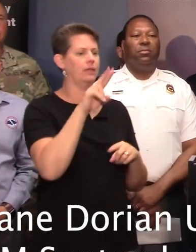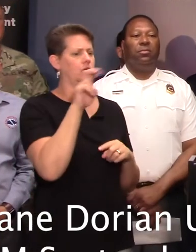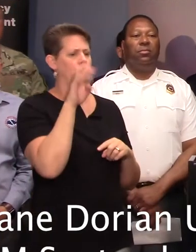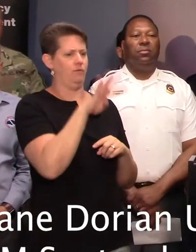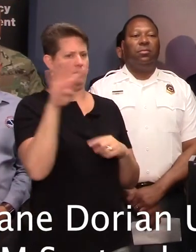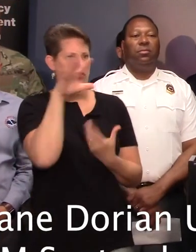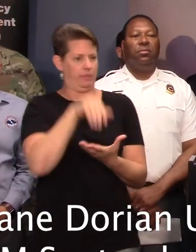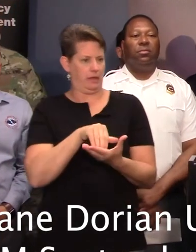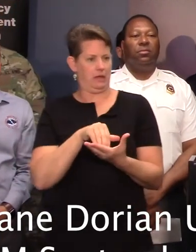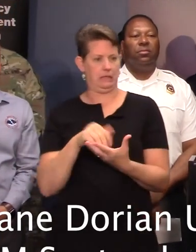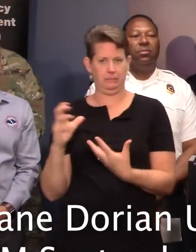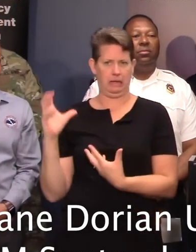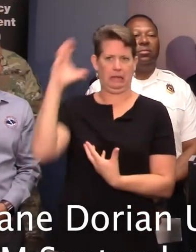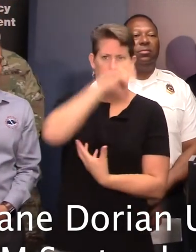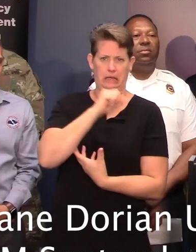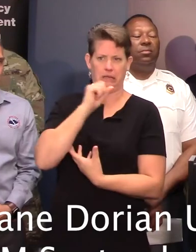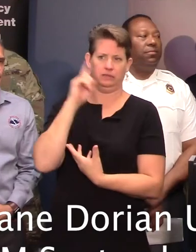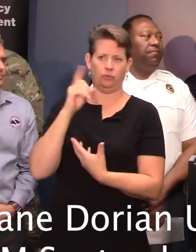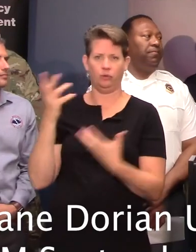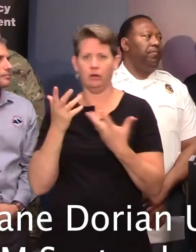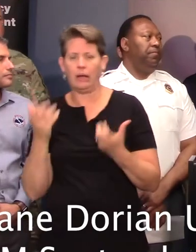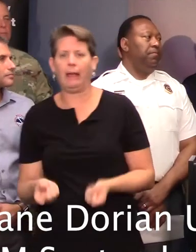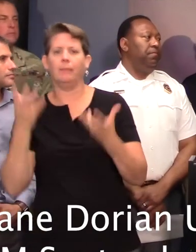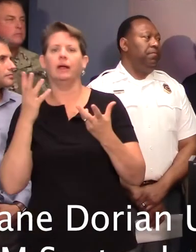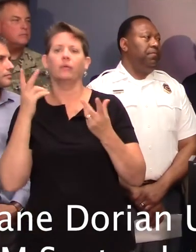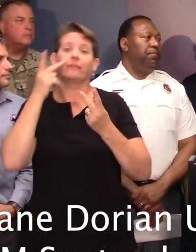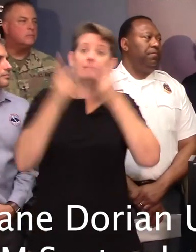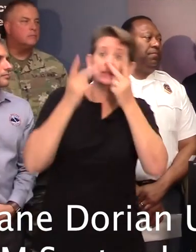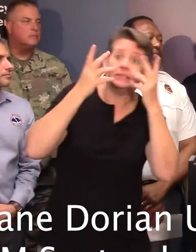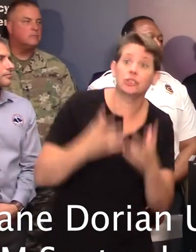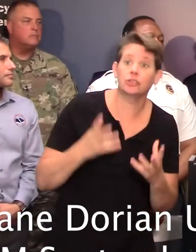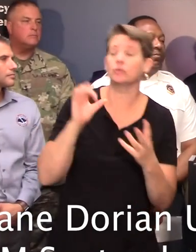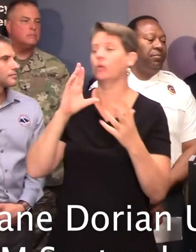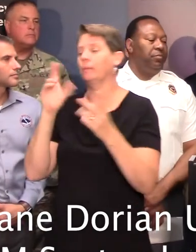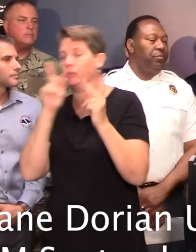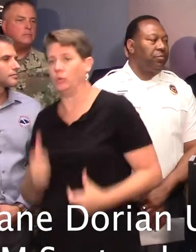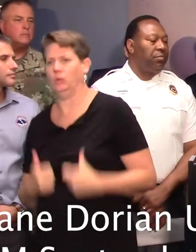,000 who have left, any guess on what the breakdown is for tourists versus residents?